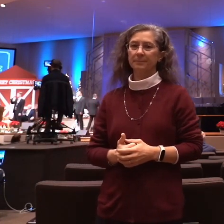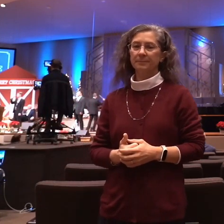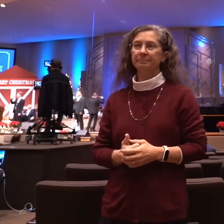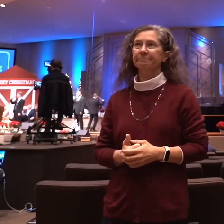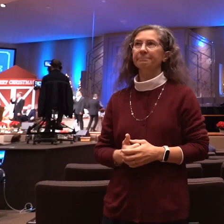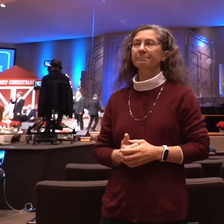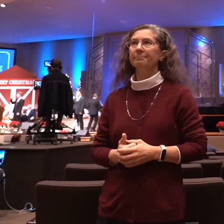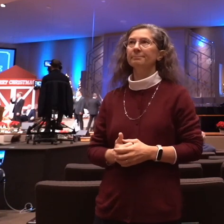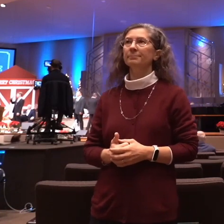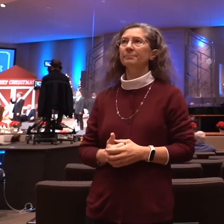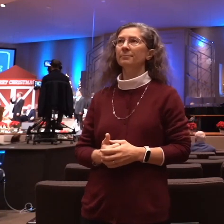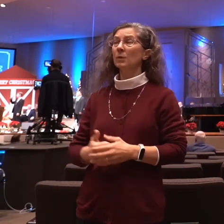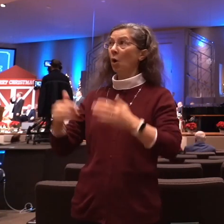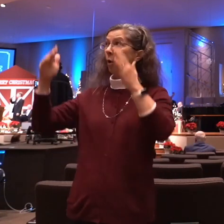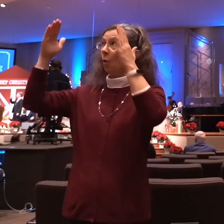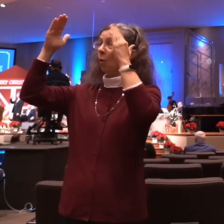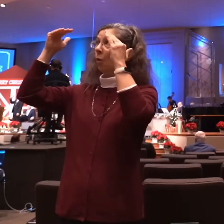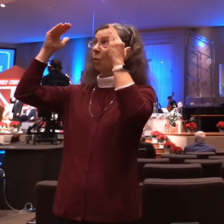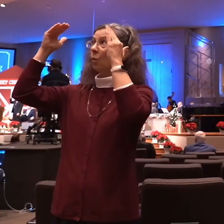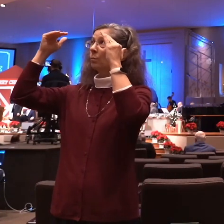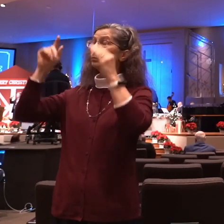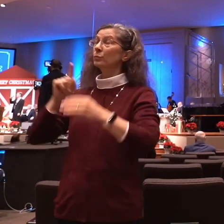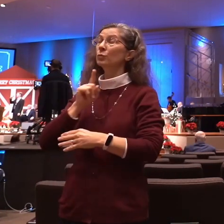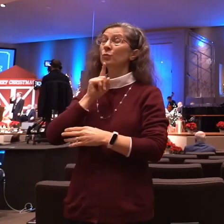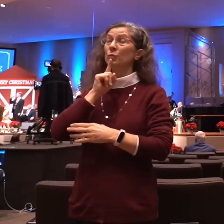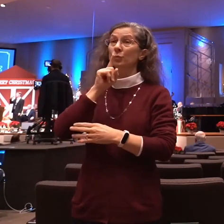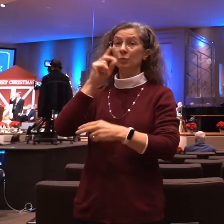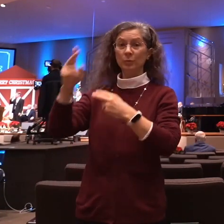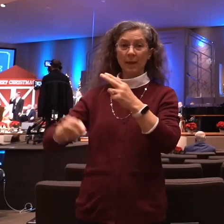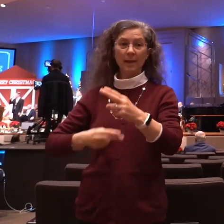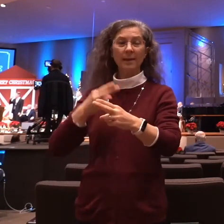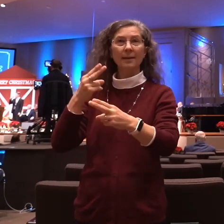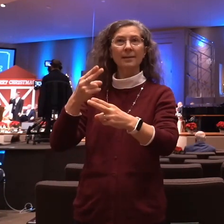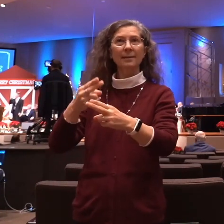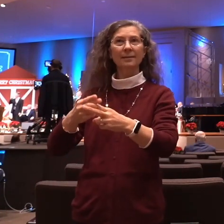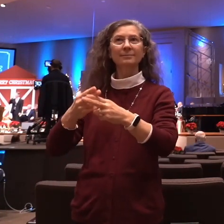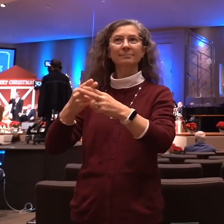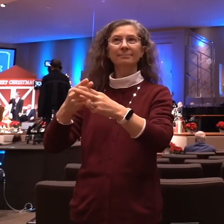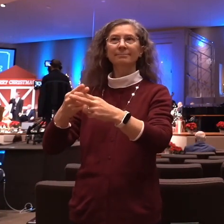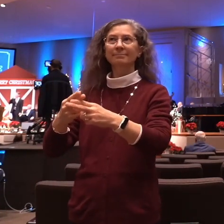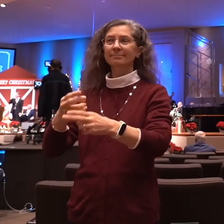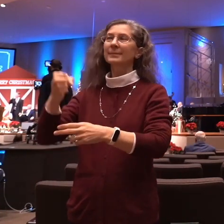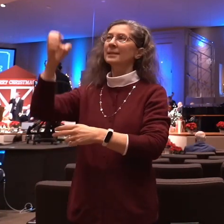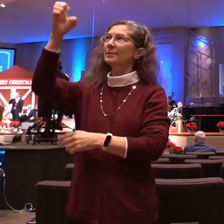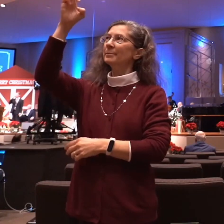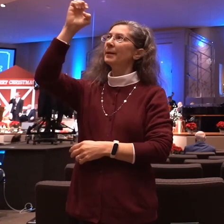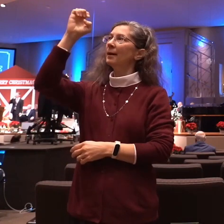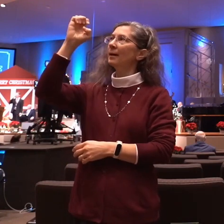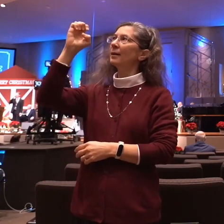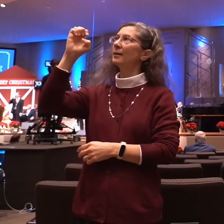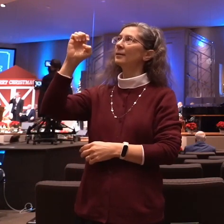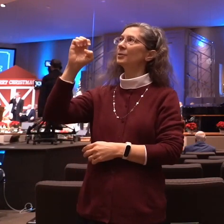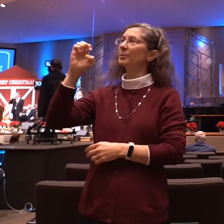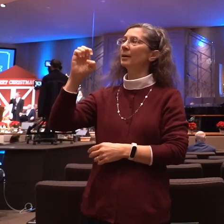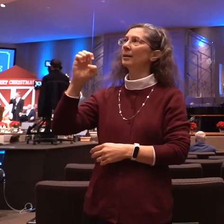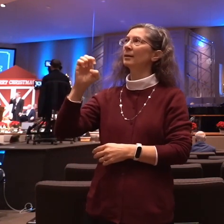Hope has a name Emmanuel The